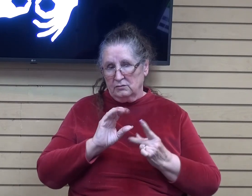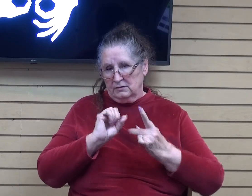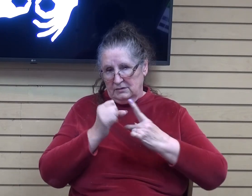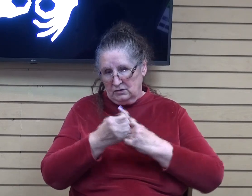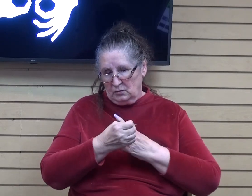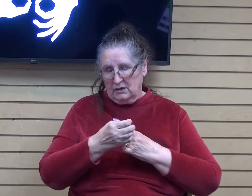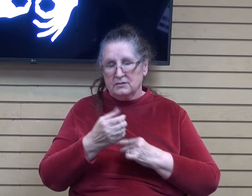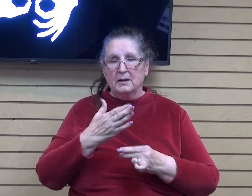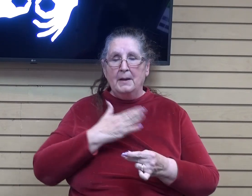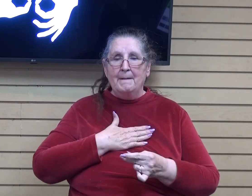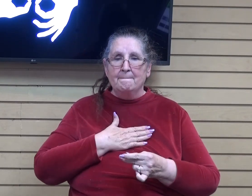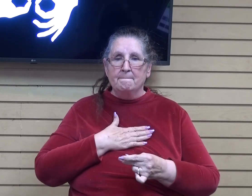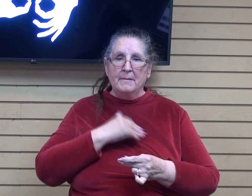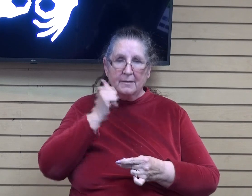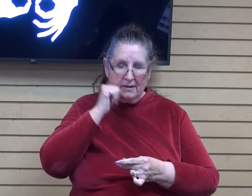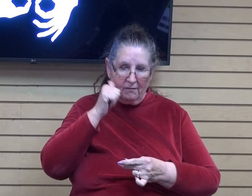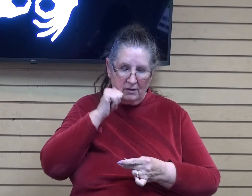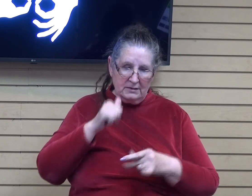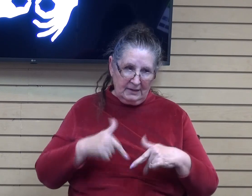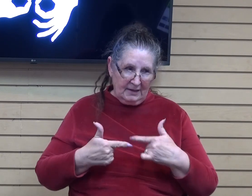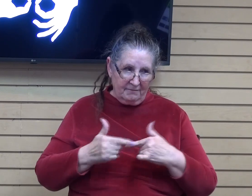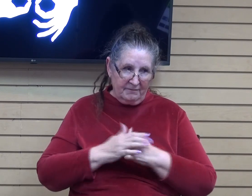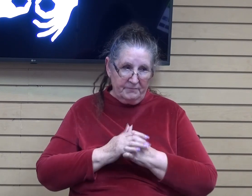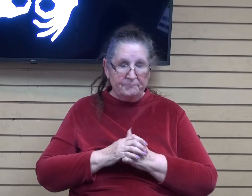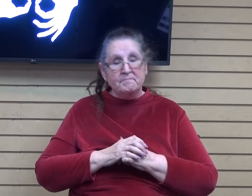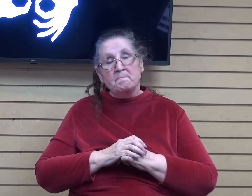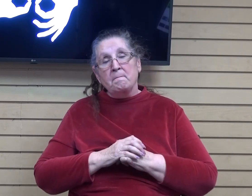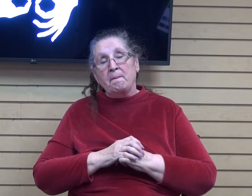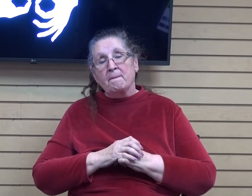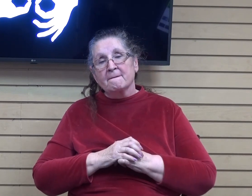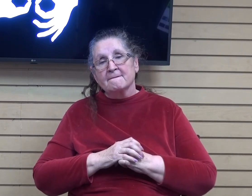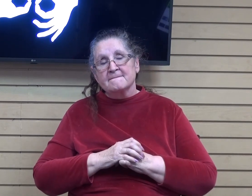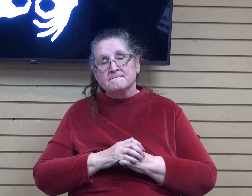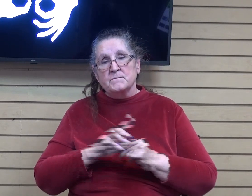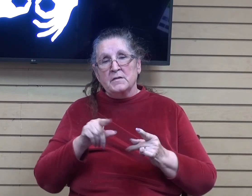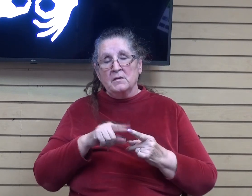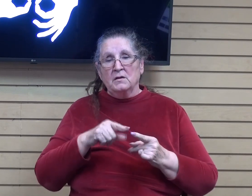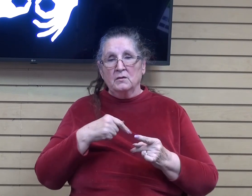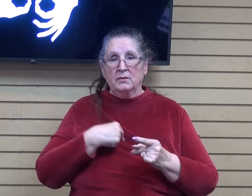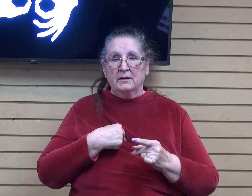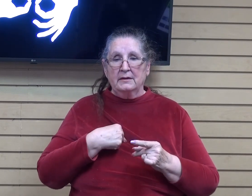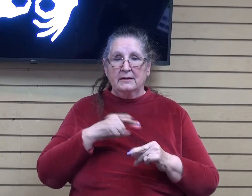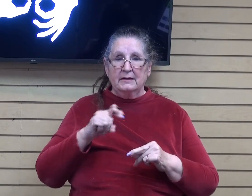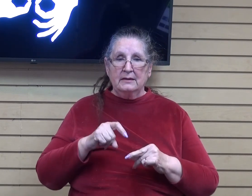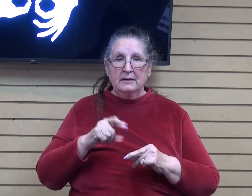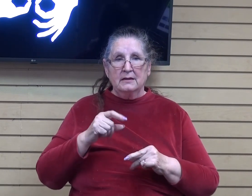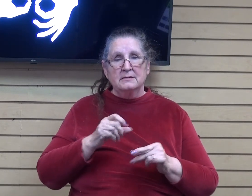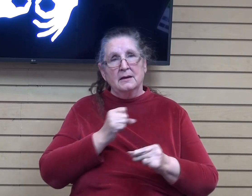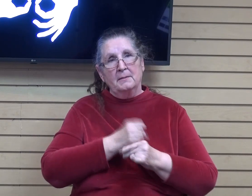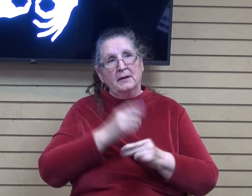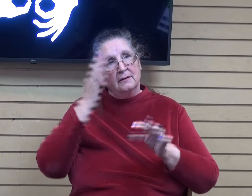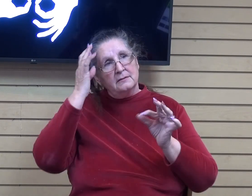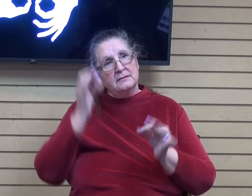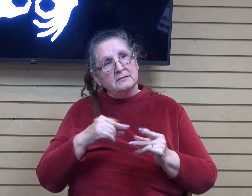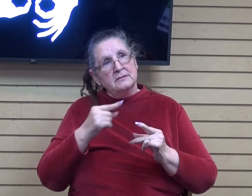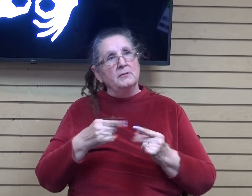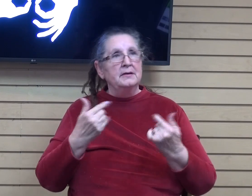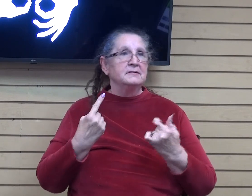in my day-to-day life um like when i have to make a decision on something you know or if i need